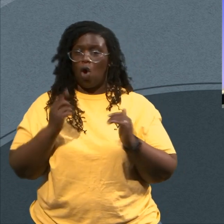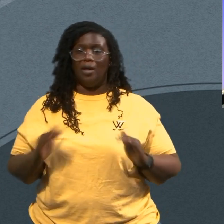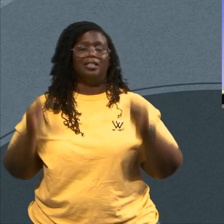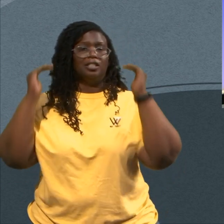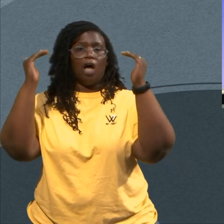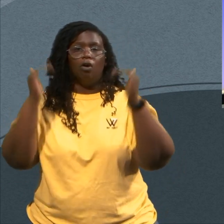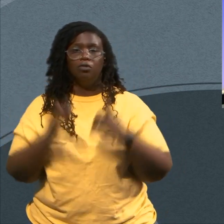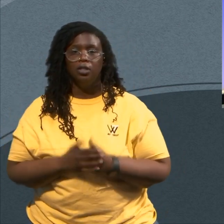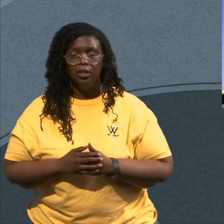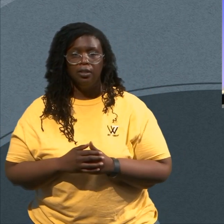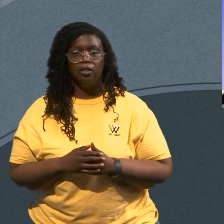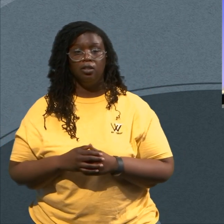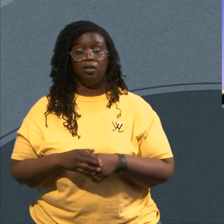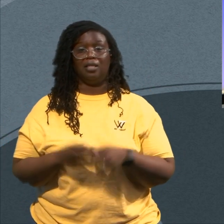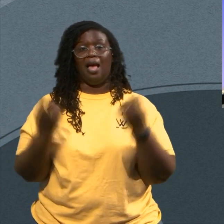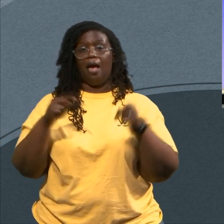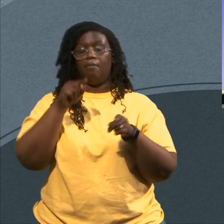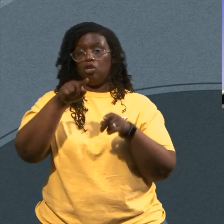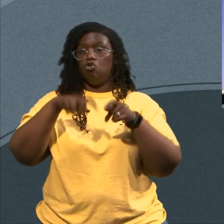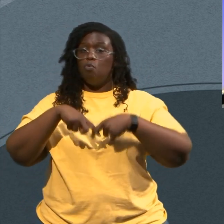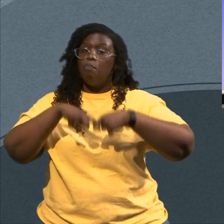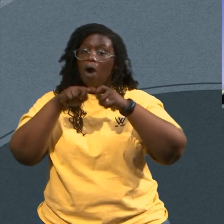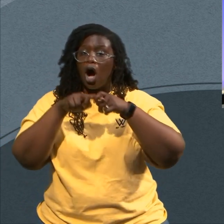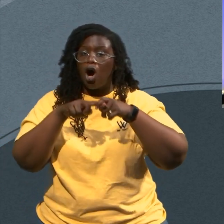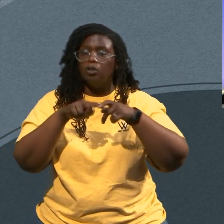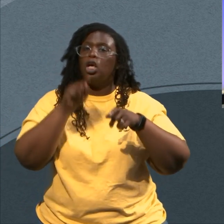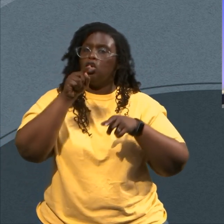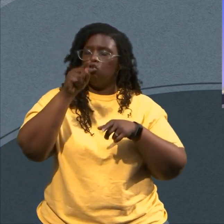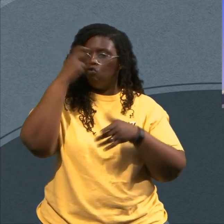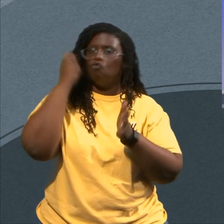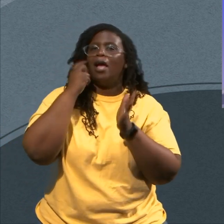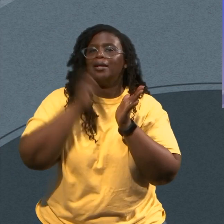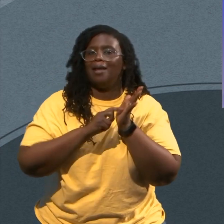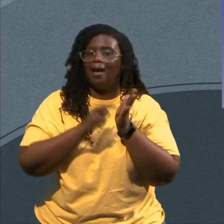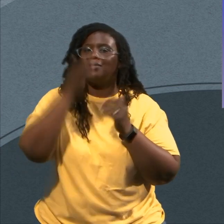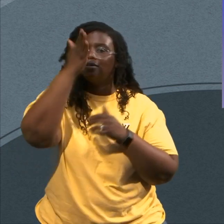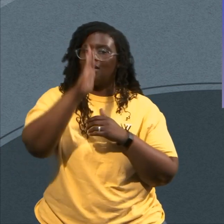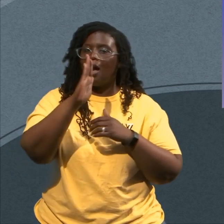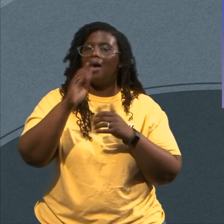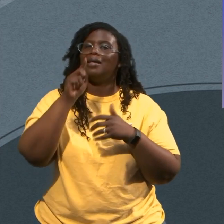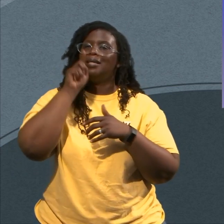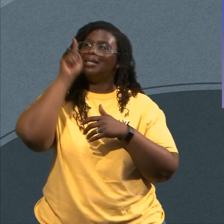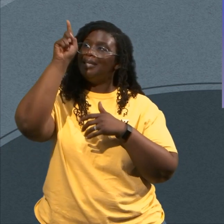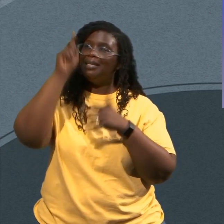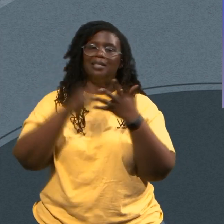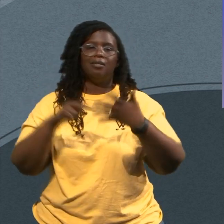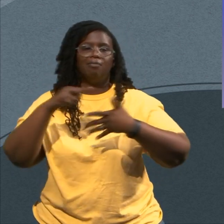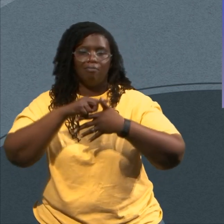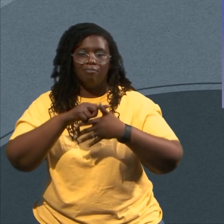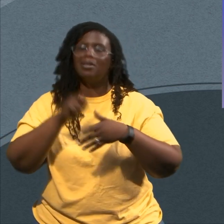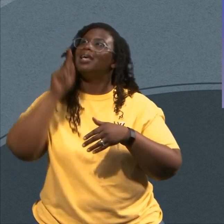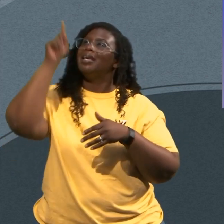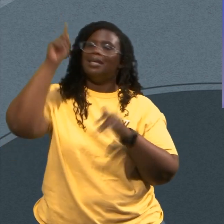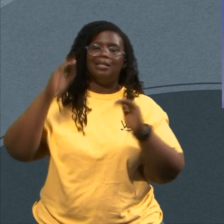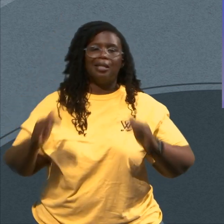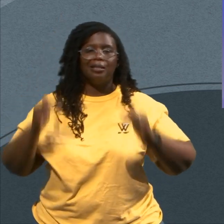The Pause Is Going To Enable You To Reorder Your Life Y'all I Think Summer Is Not Till June